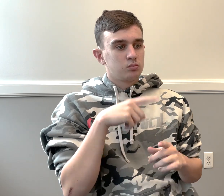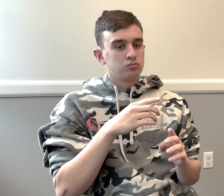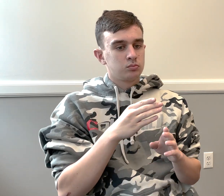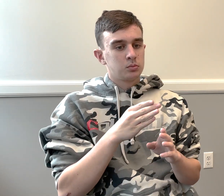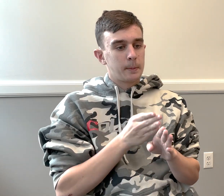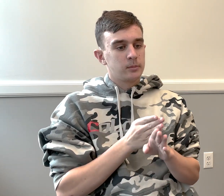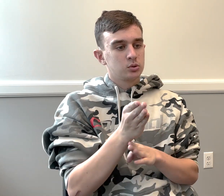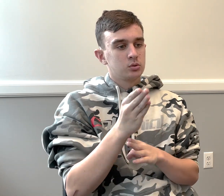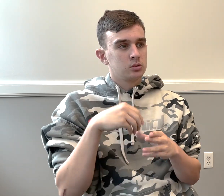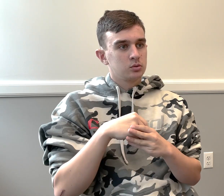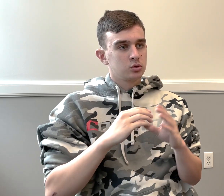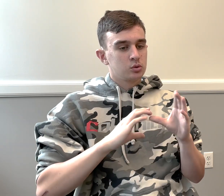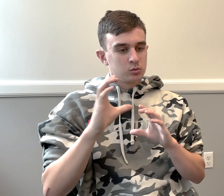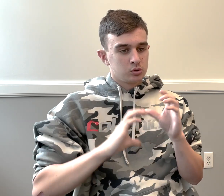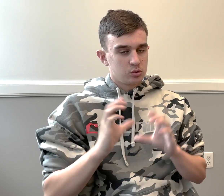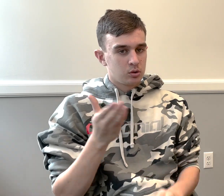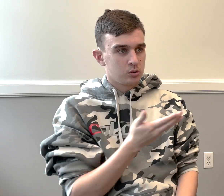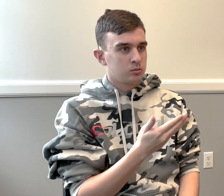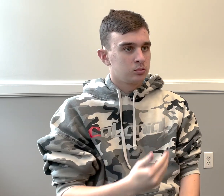I majored in their construction program there.